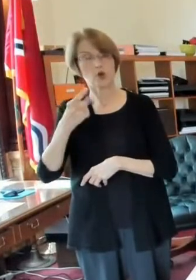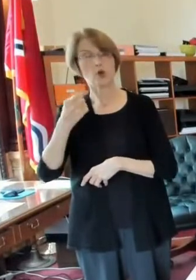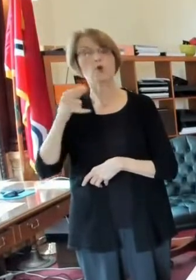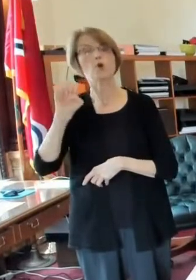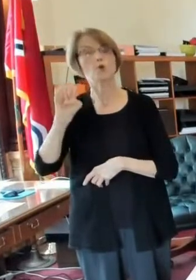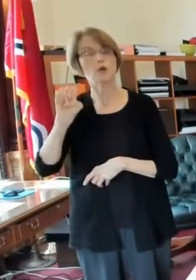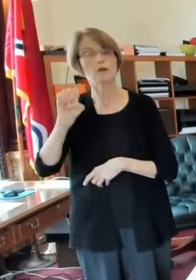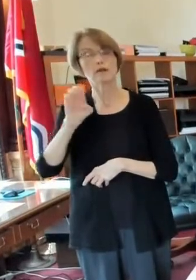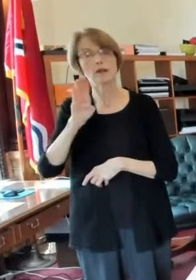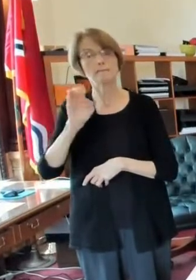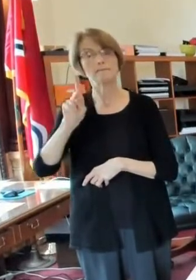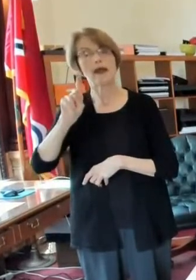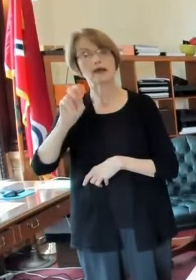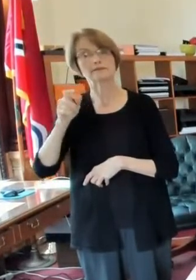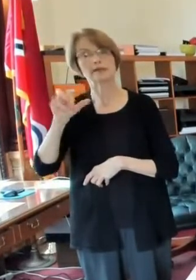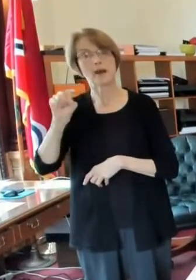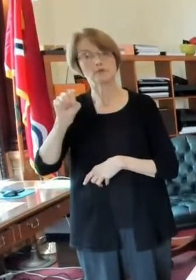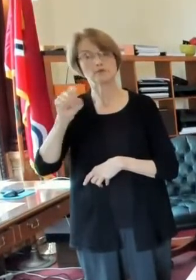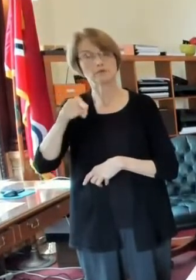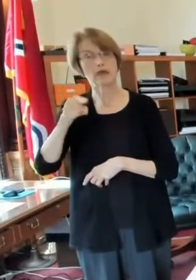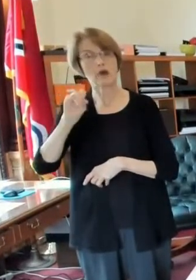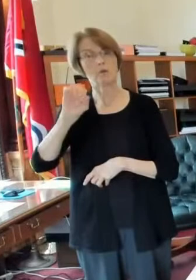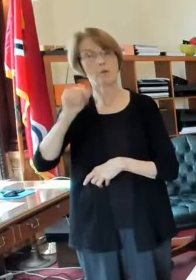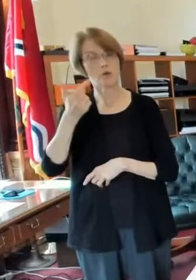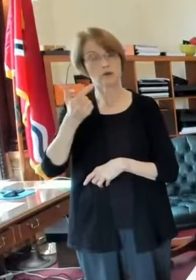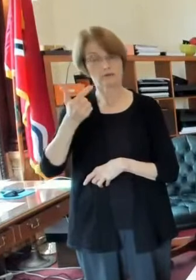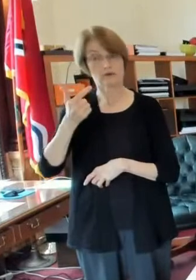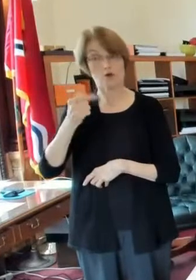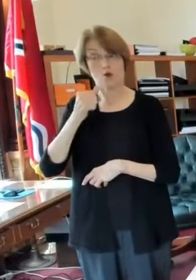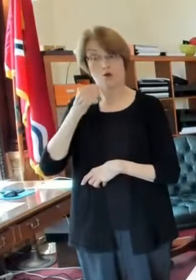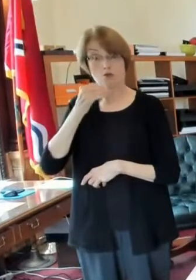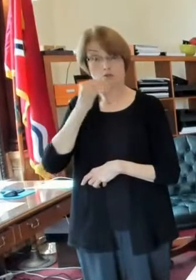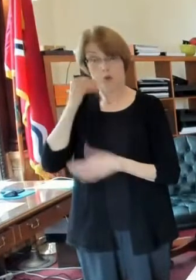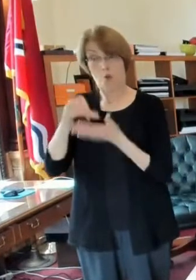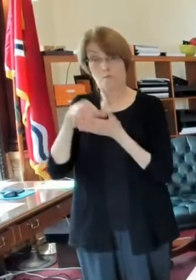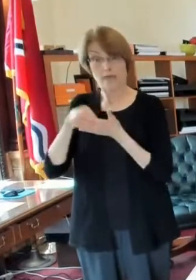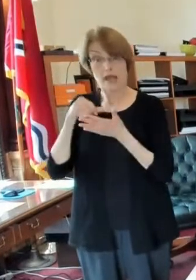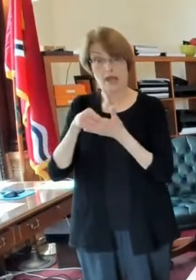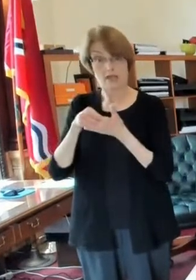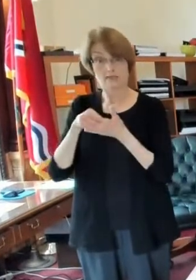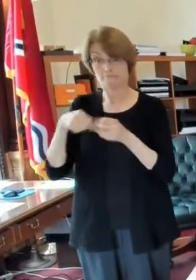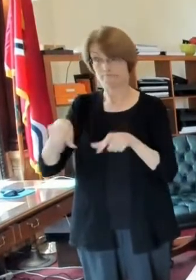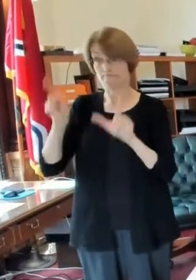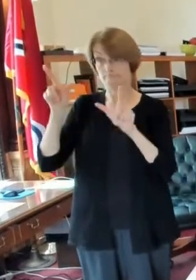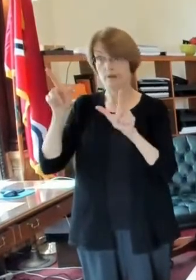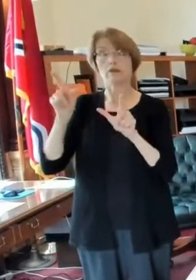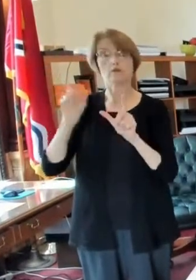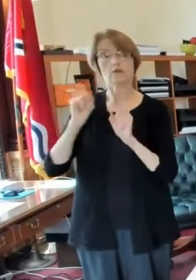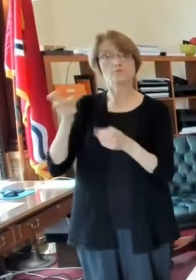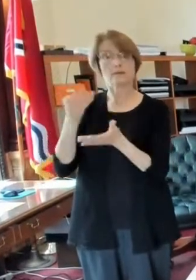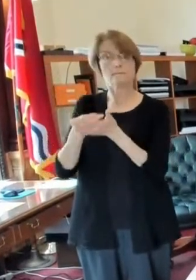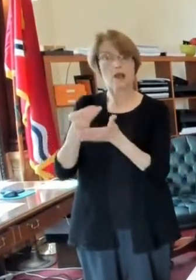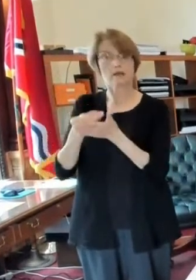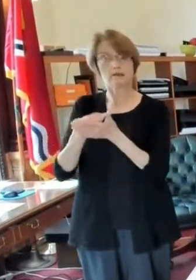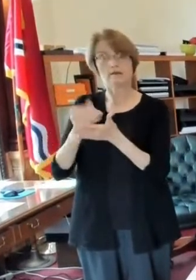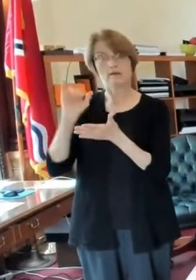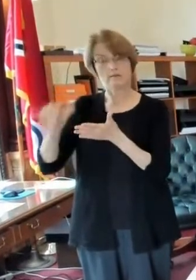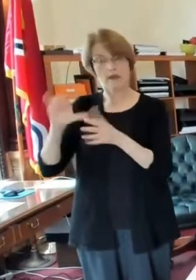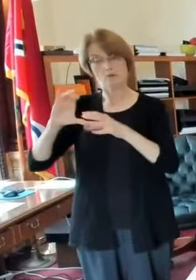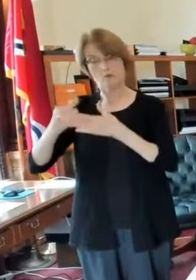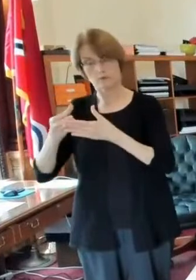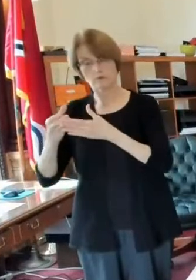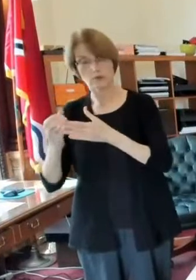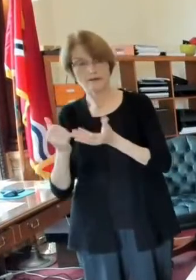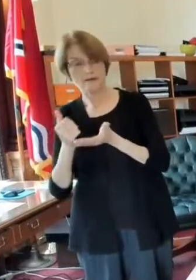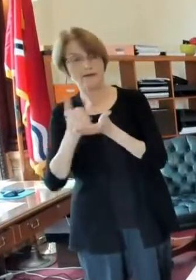.org it's right on the home page you can make a contribution to backstoppers backstoppers uh does help the family will